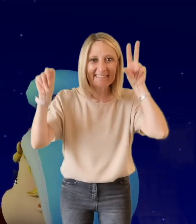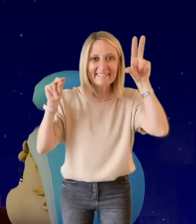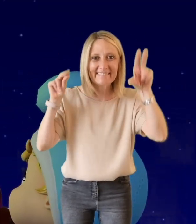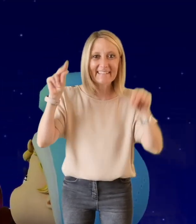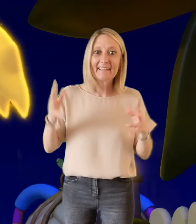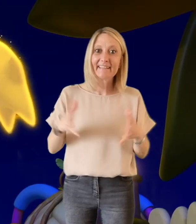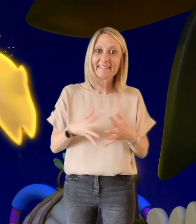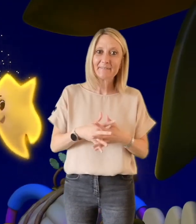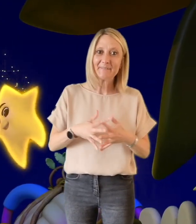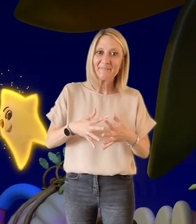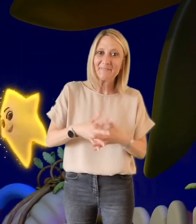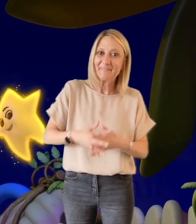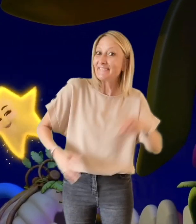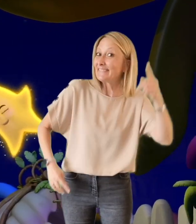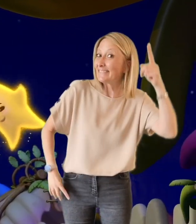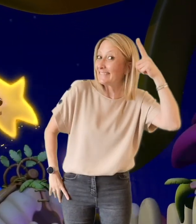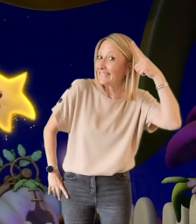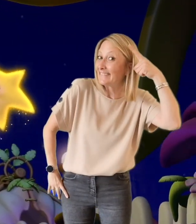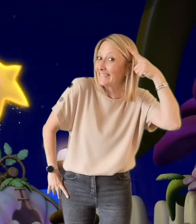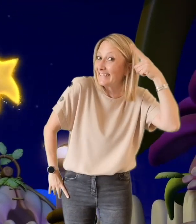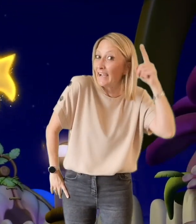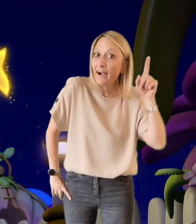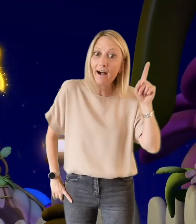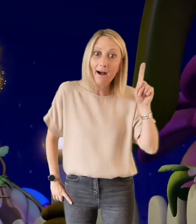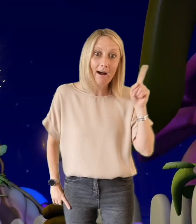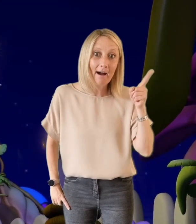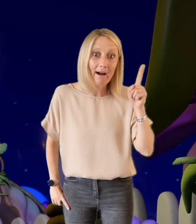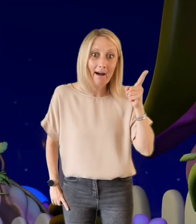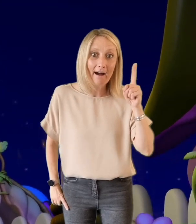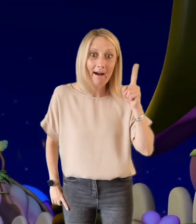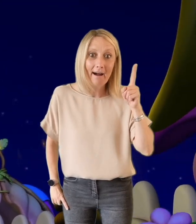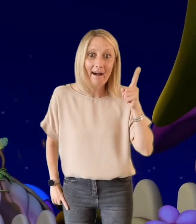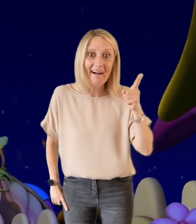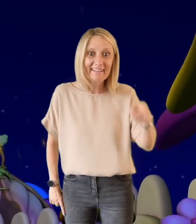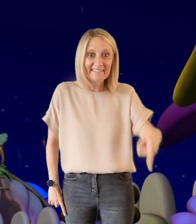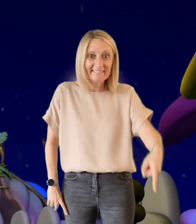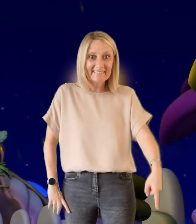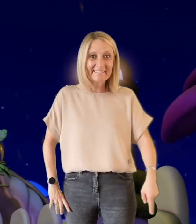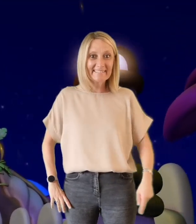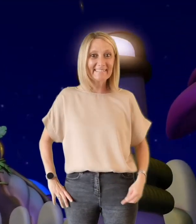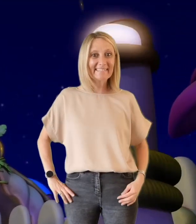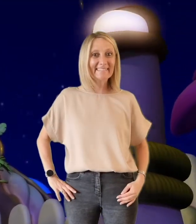how i wonder what you